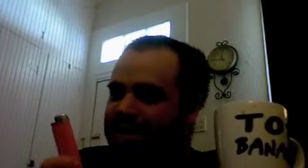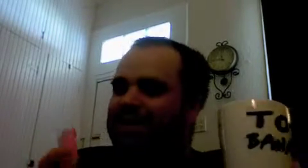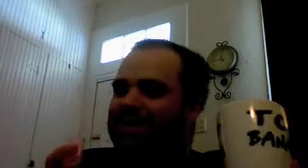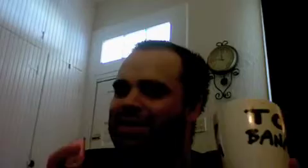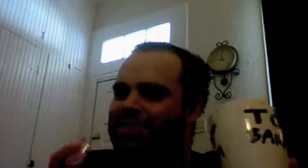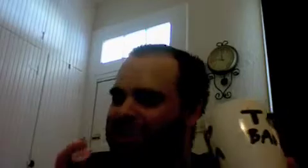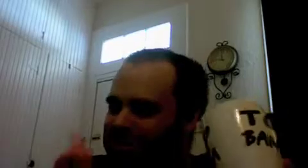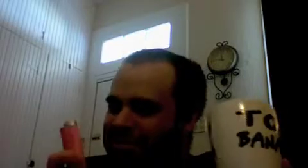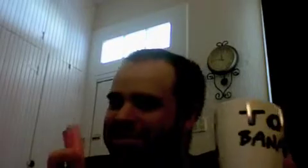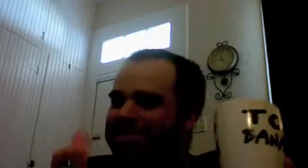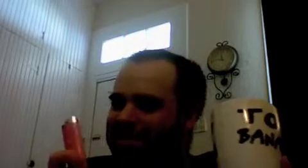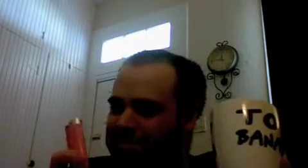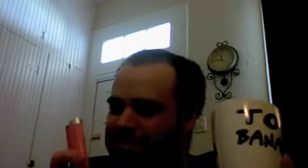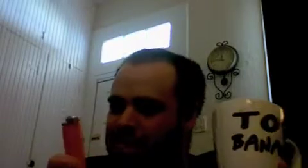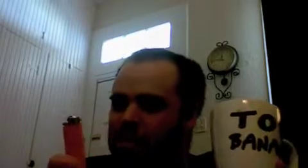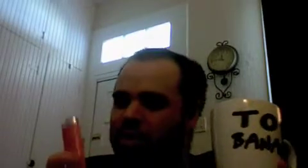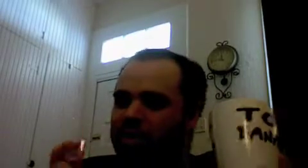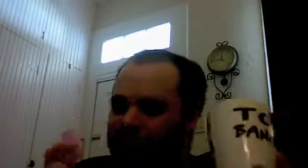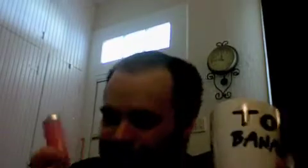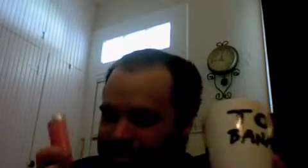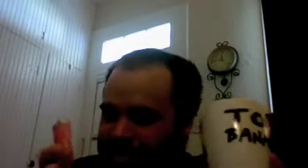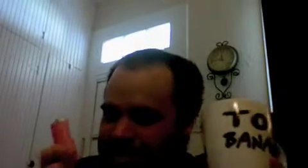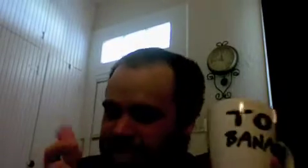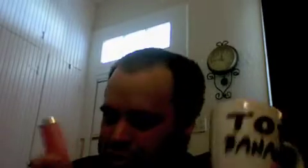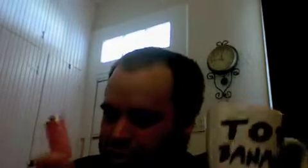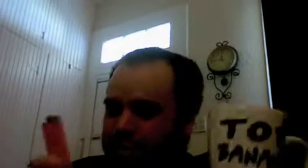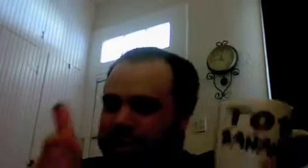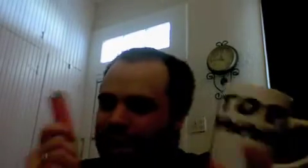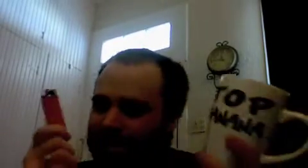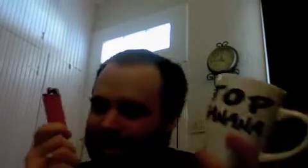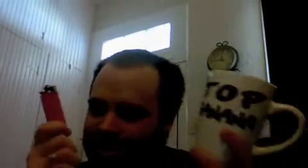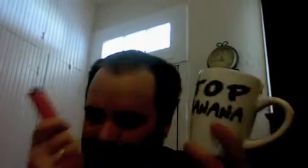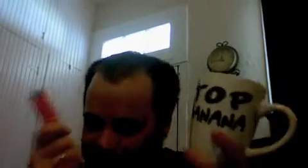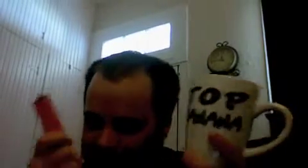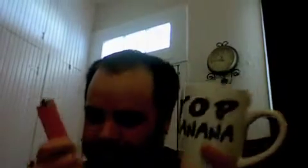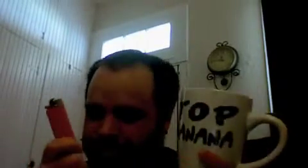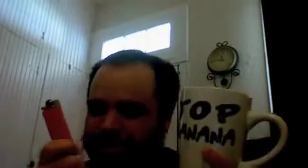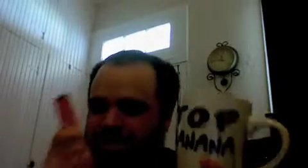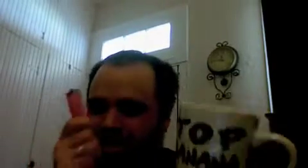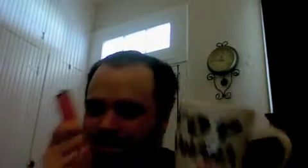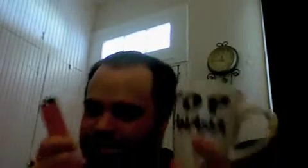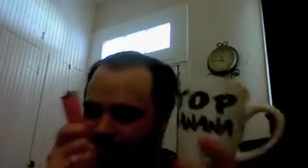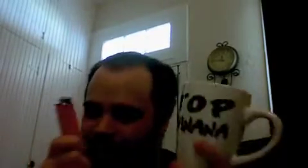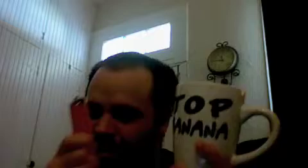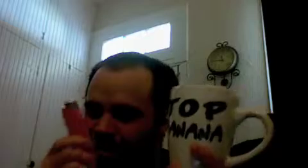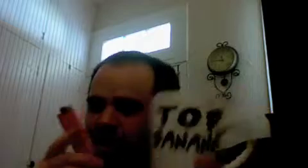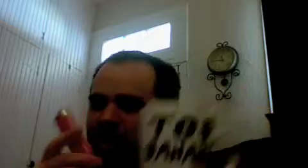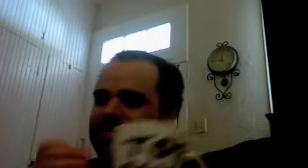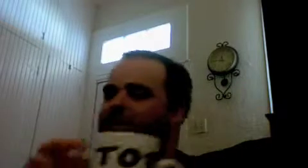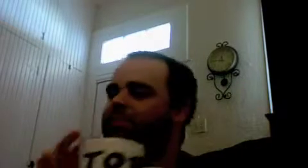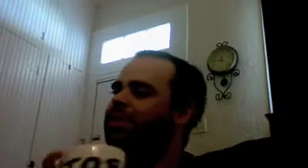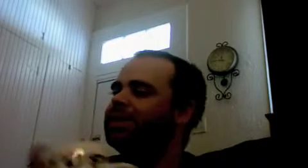the difference is primordial the difference is the true not the sameness of the lighter and the coffee cup right